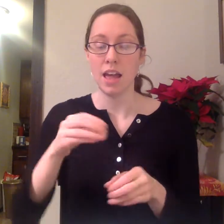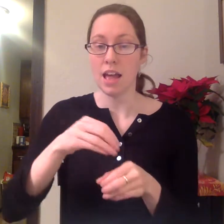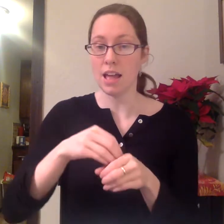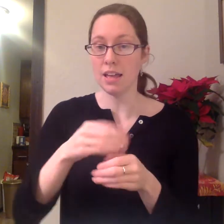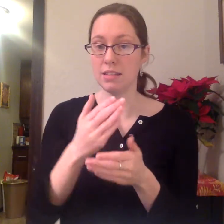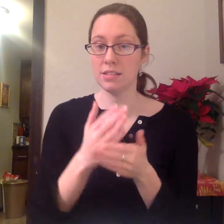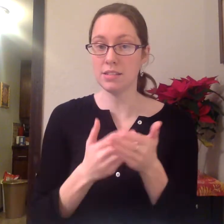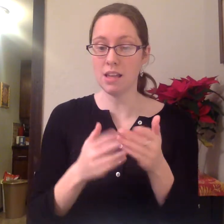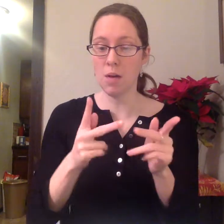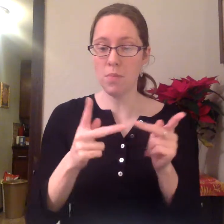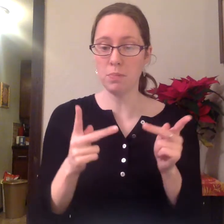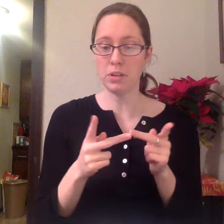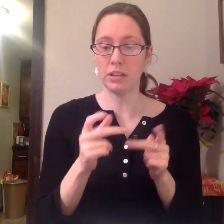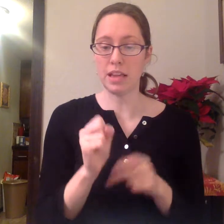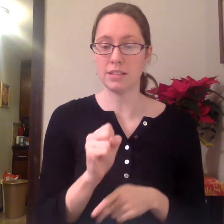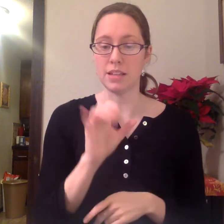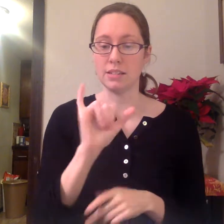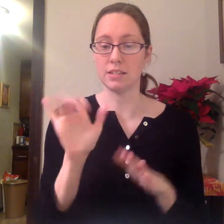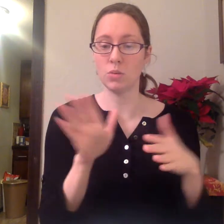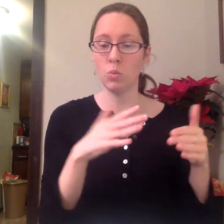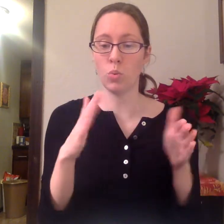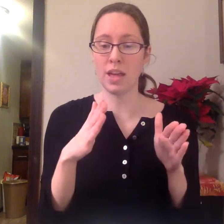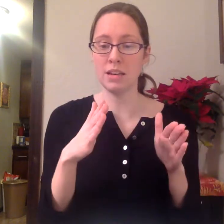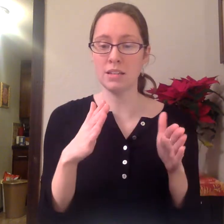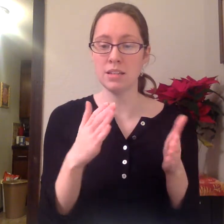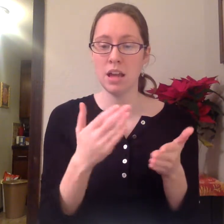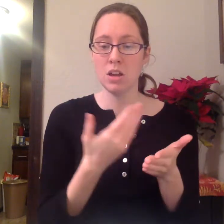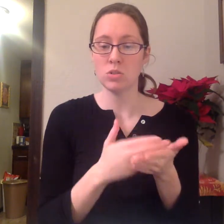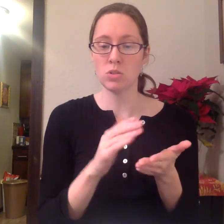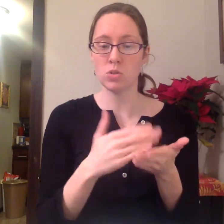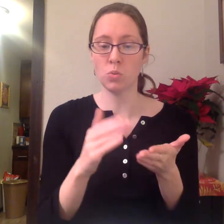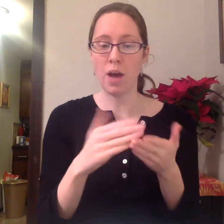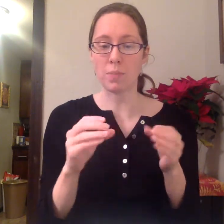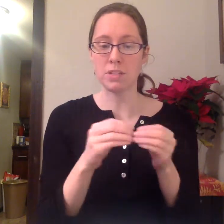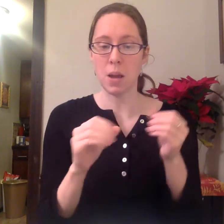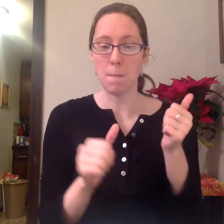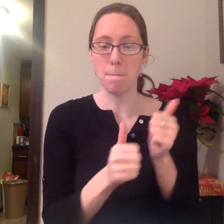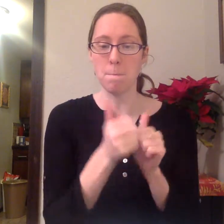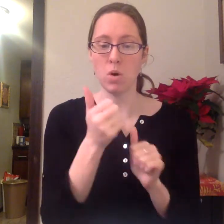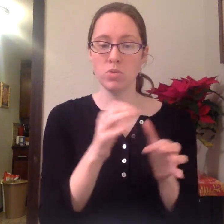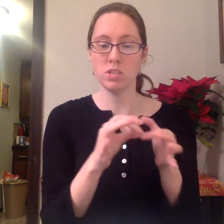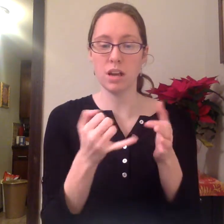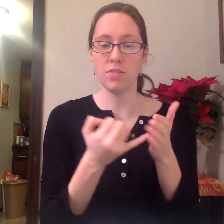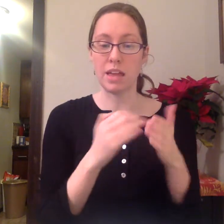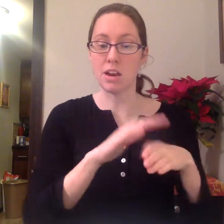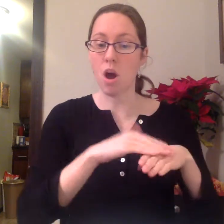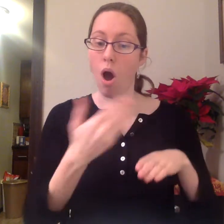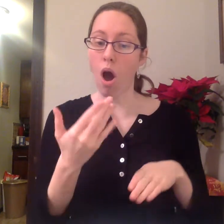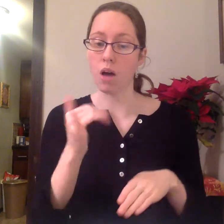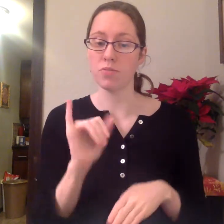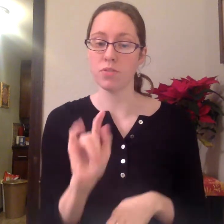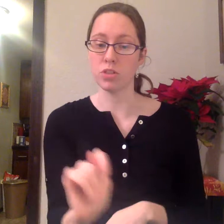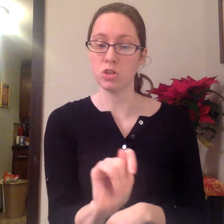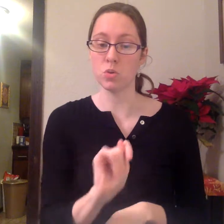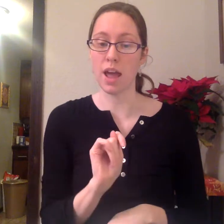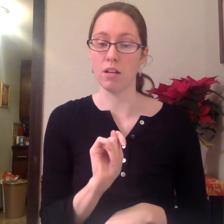In some places, the wind swept most of it off the trail,